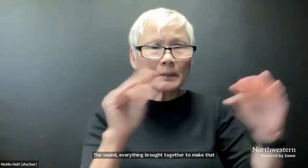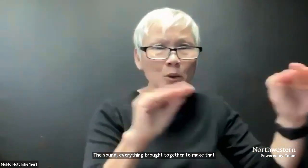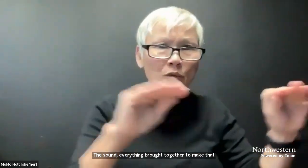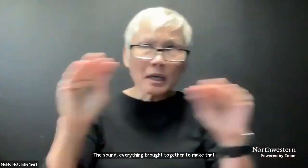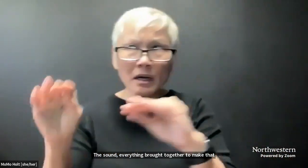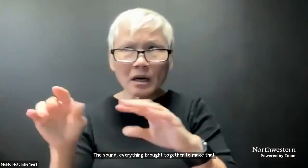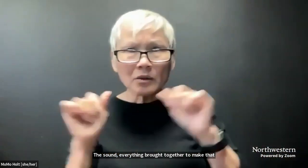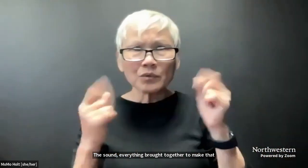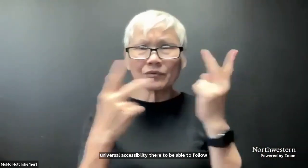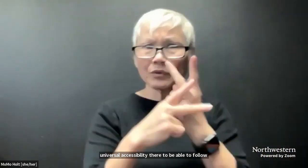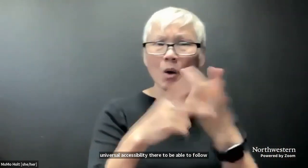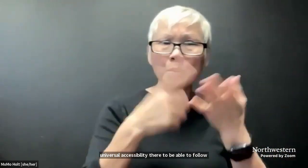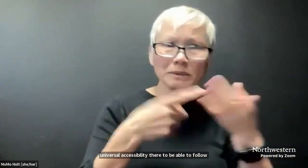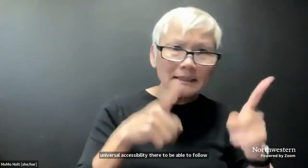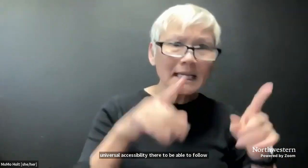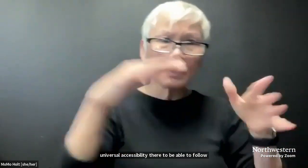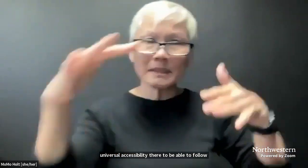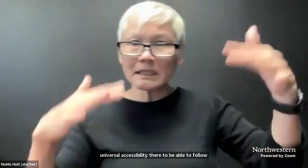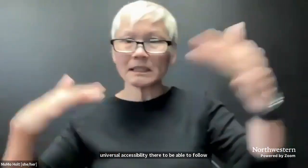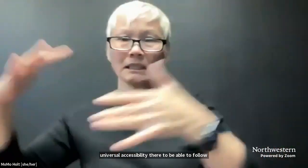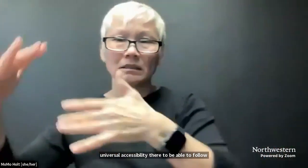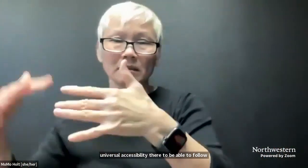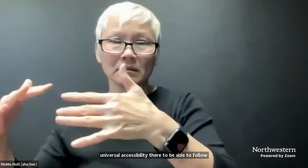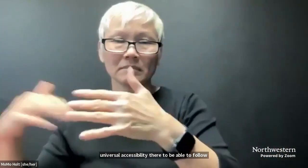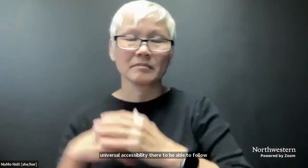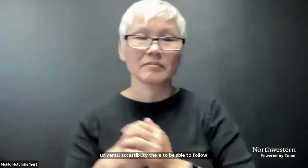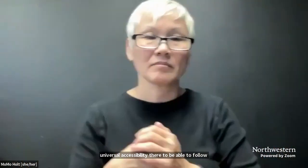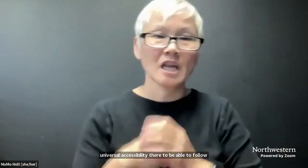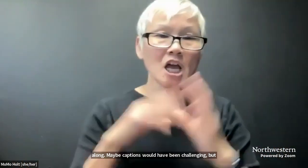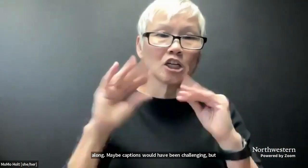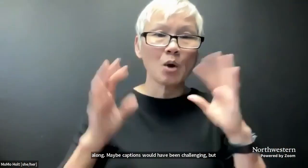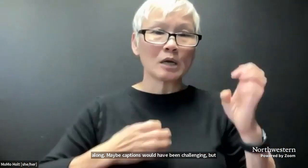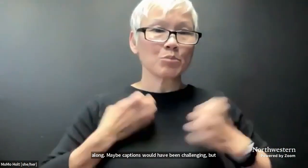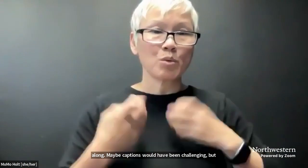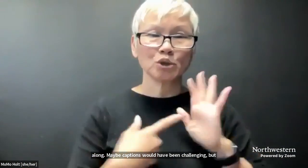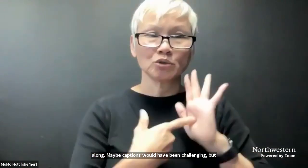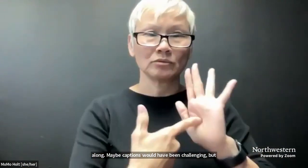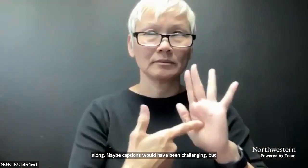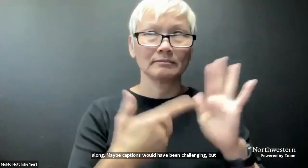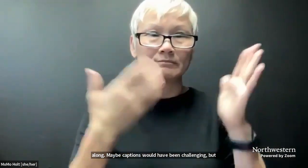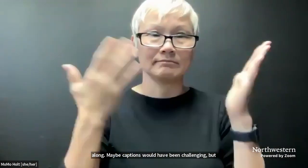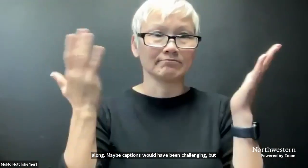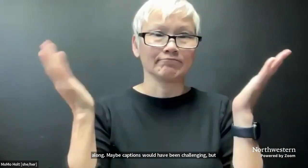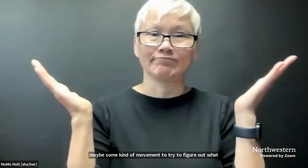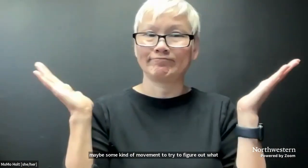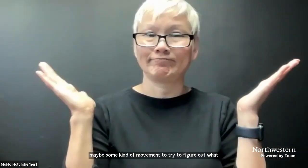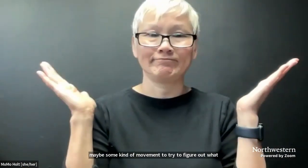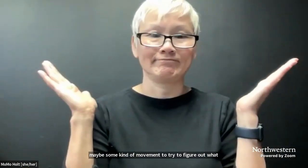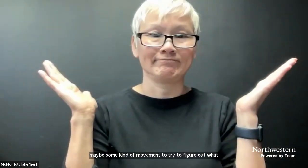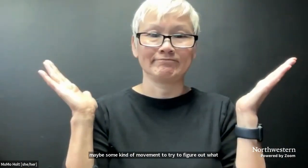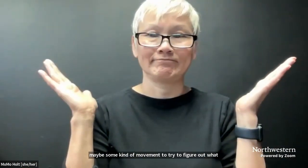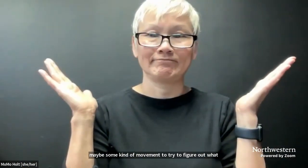captions would have been challenging, but maybe some kind of movement to try to figure out what might be going on.